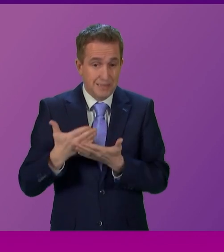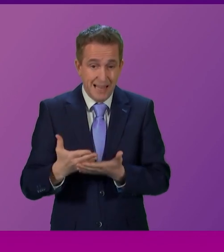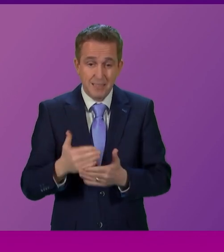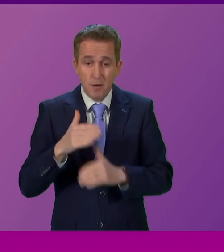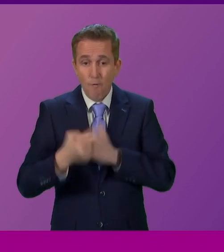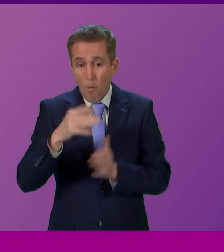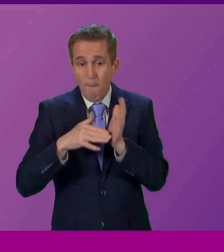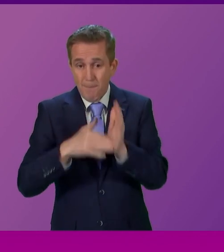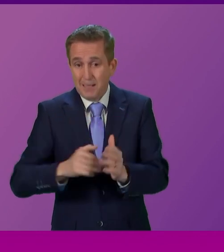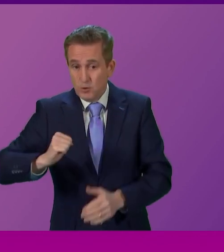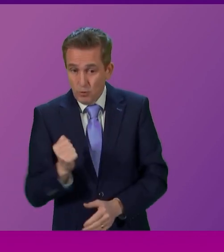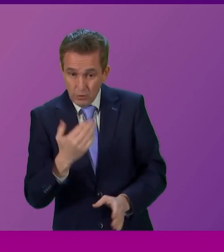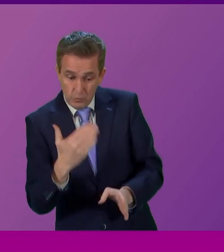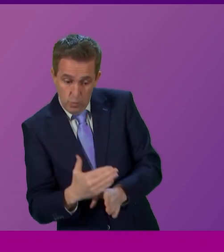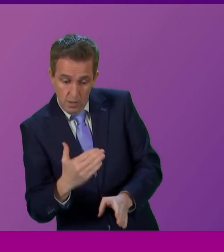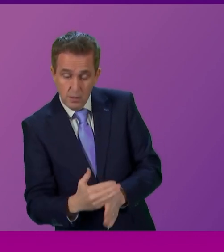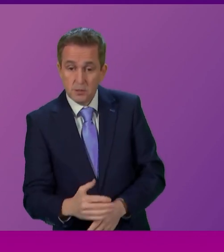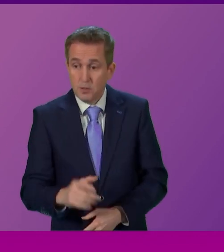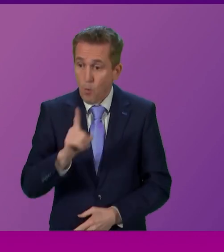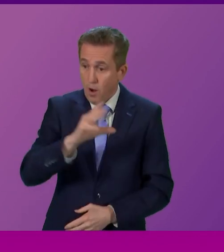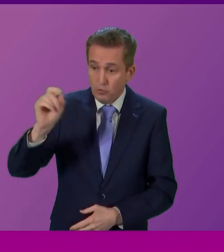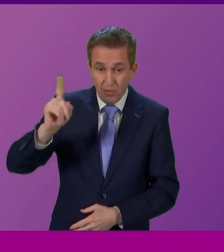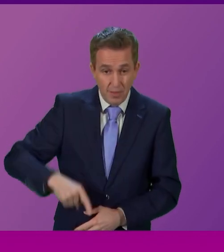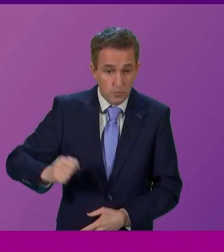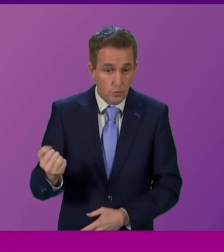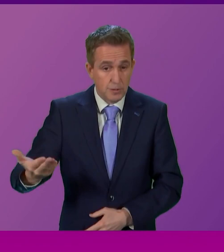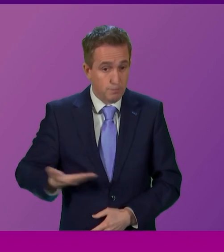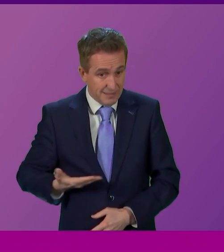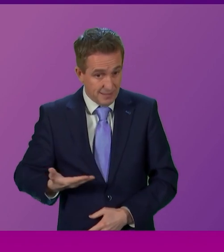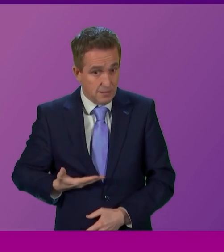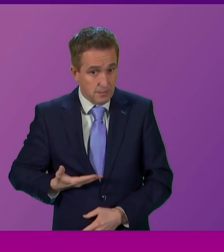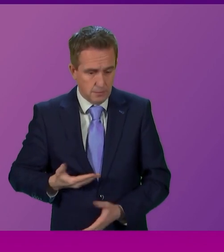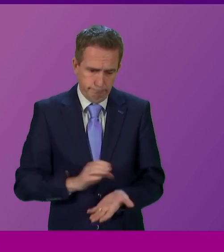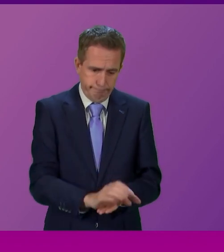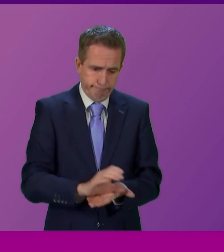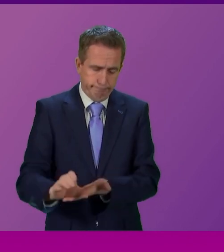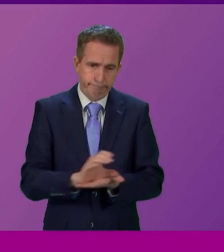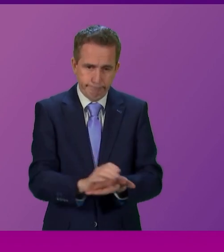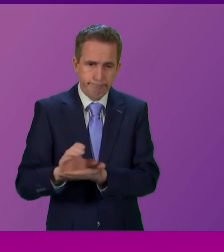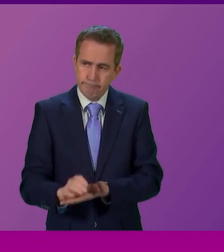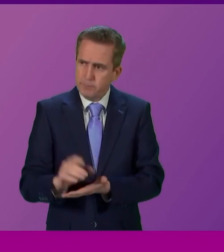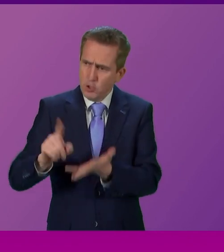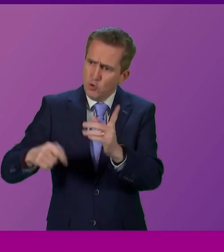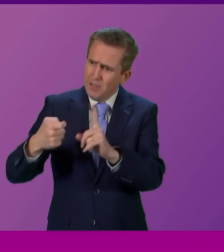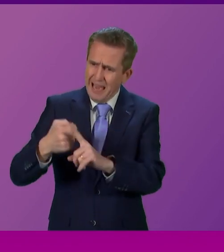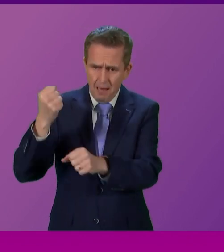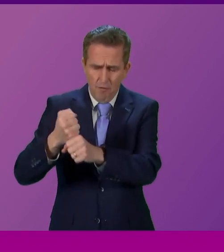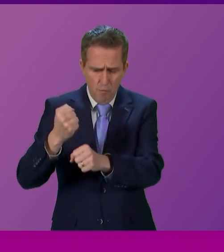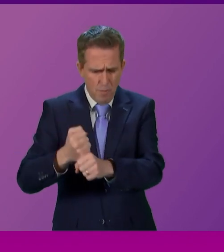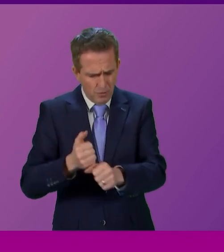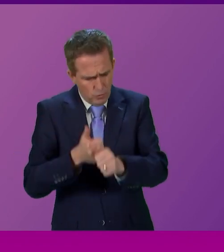workers and nearly 100,000 Scottish businesses. It was an enormous show of support for Scotland,